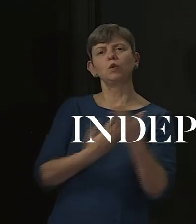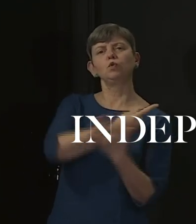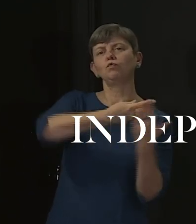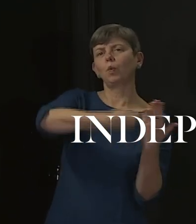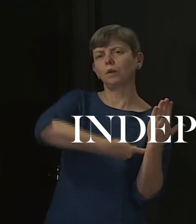weeks.